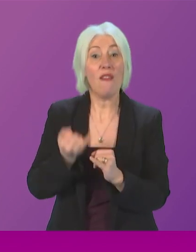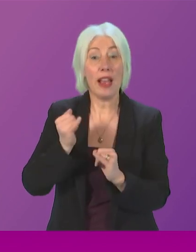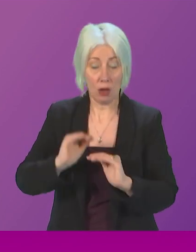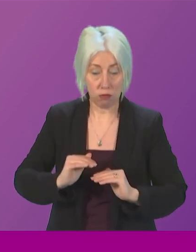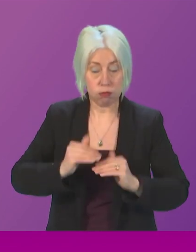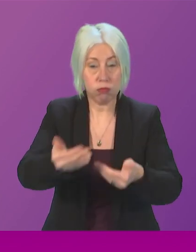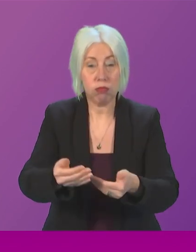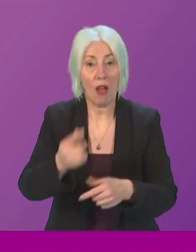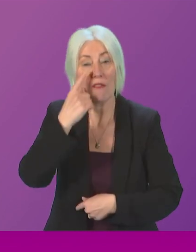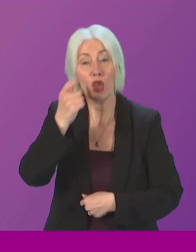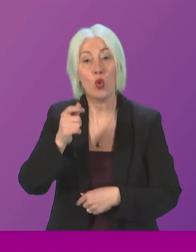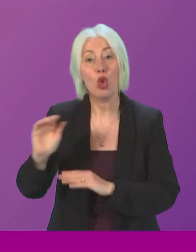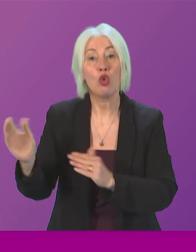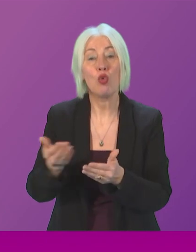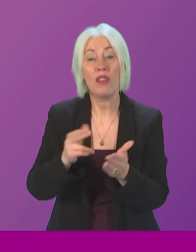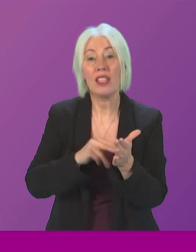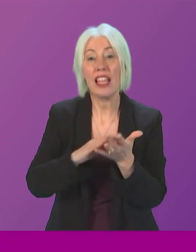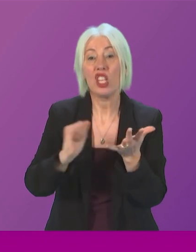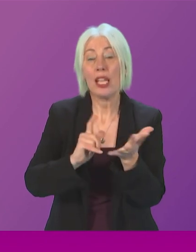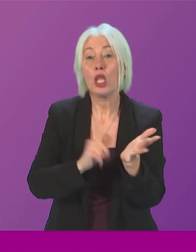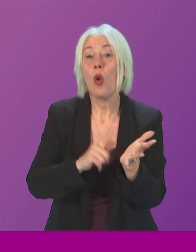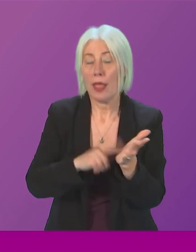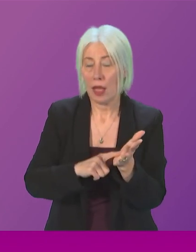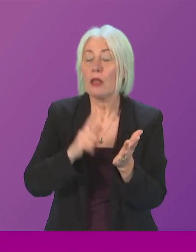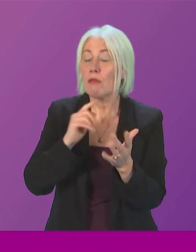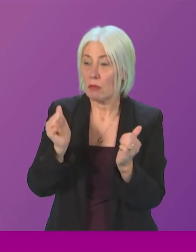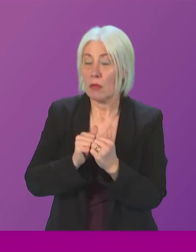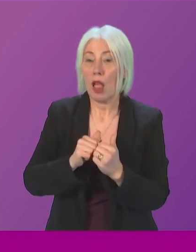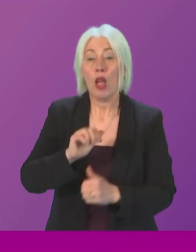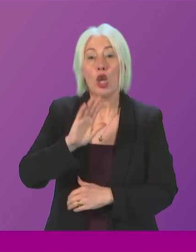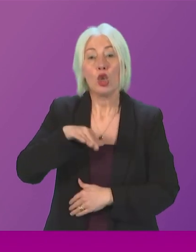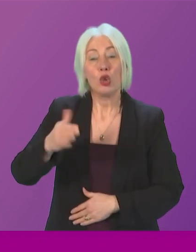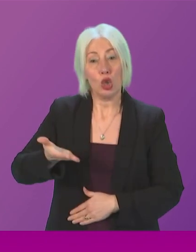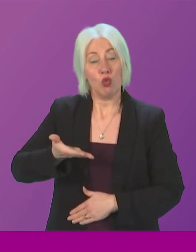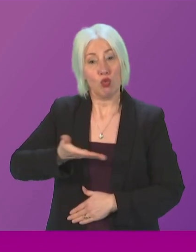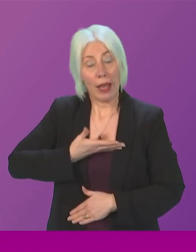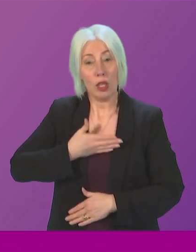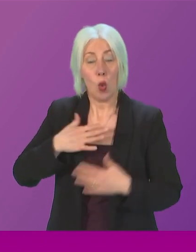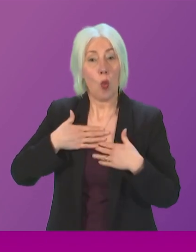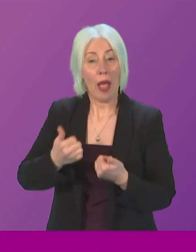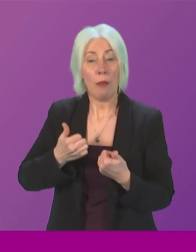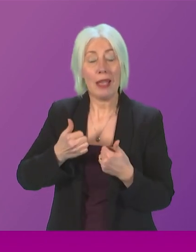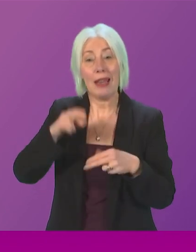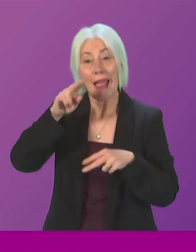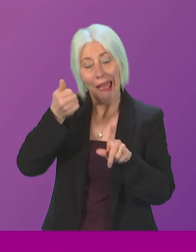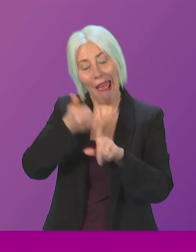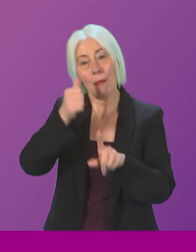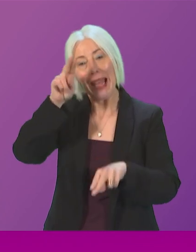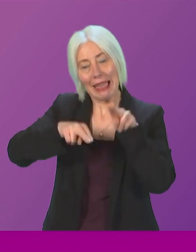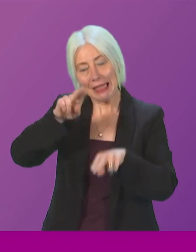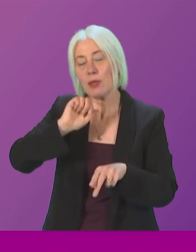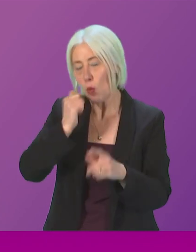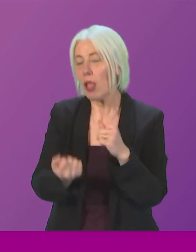services in NHS Lothian there is confirmation that a children's right and well-being impact assessment will be undertaken but